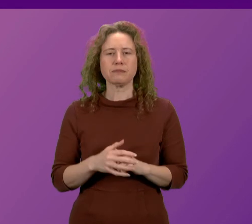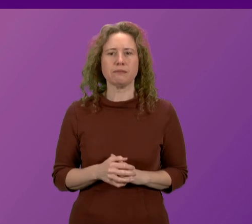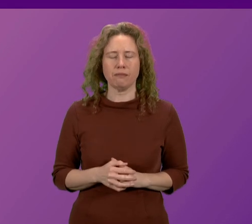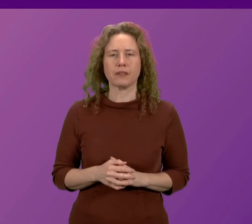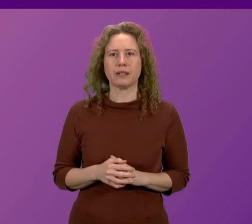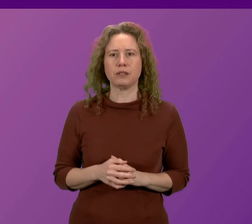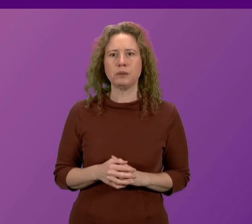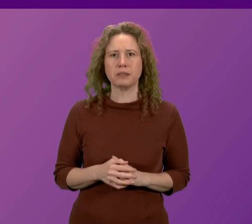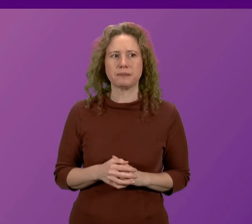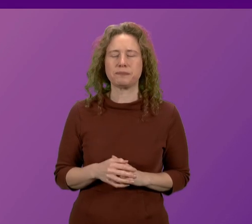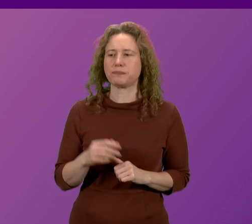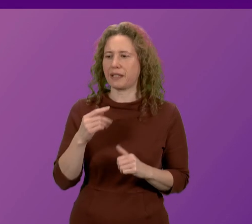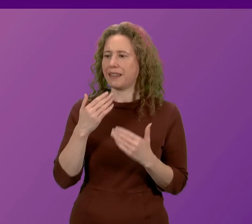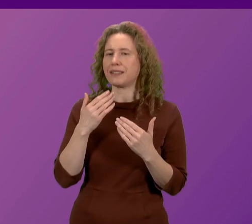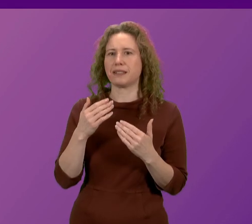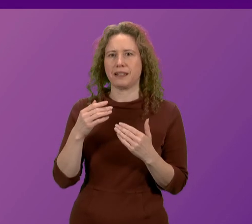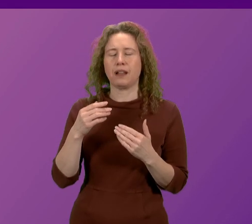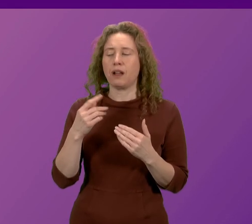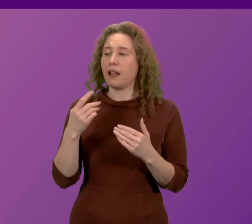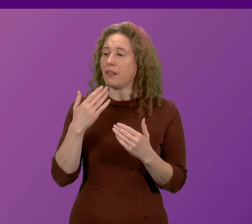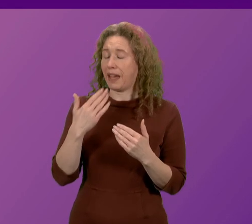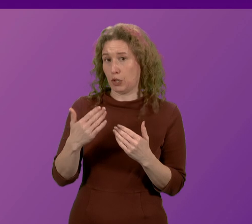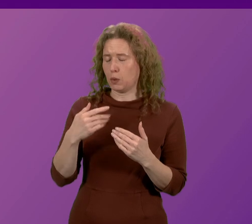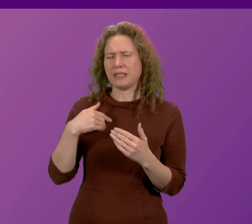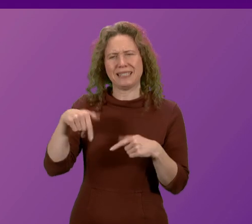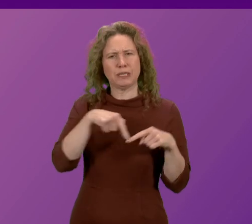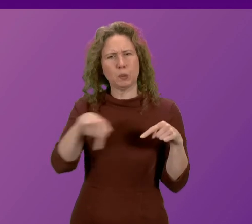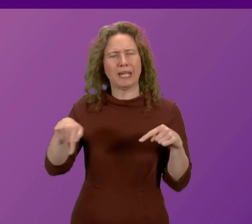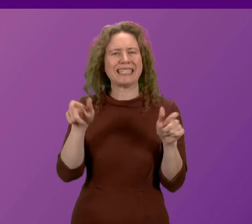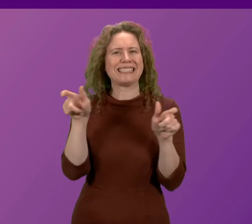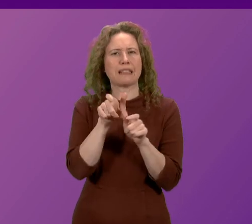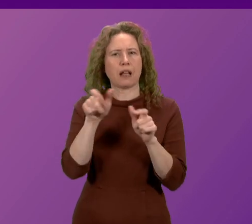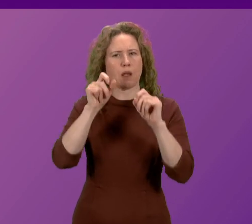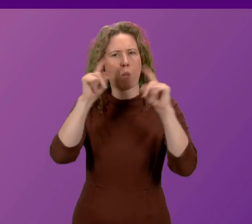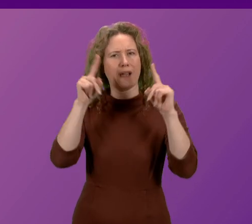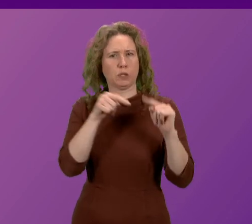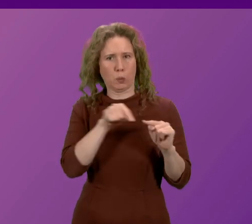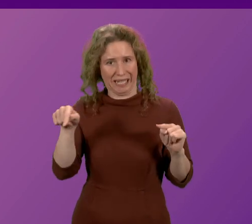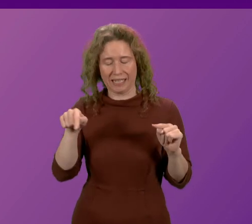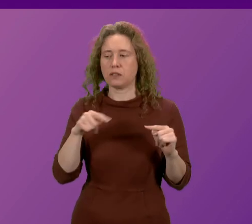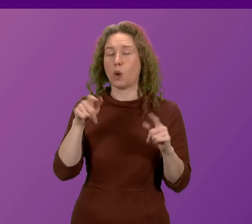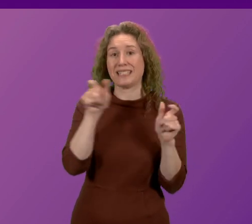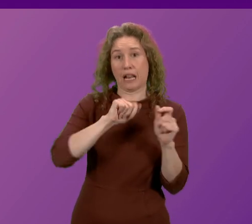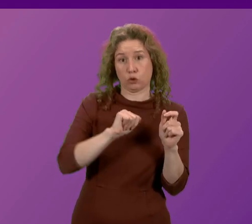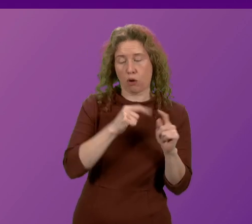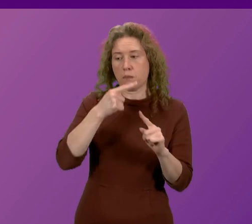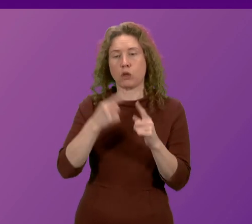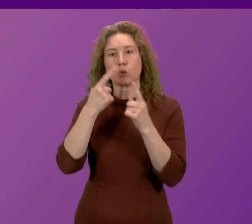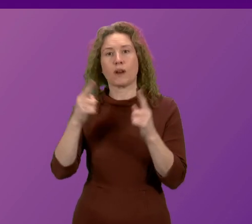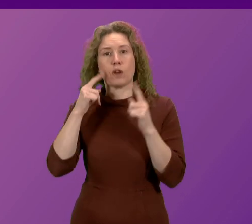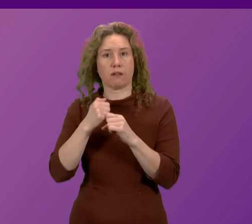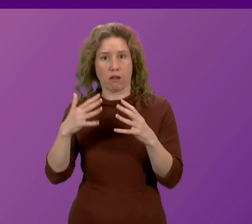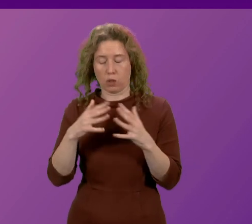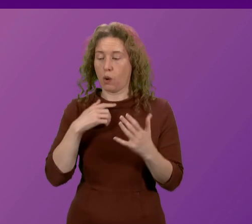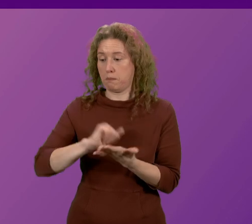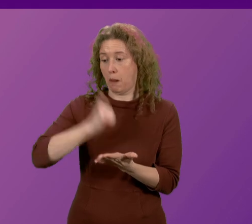Thank you, President Officer. As part of Dyslexia Awareness Week, Dyslexia Scotland and the University of Glasgow yesterday published a